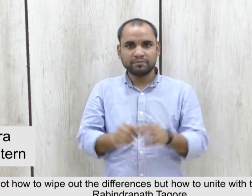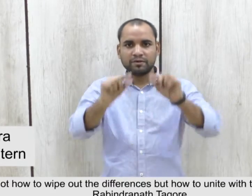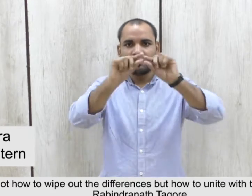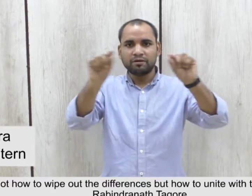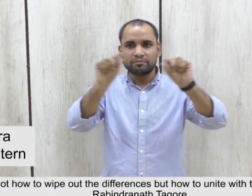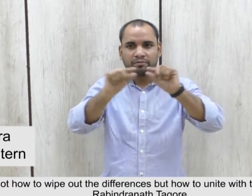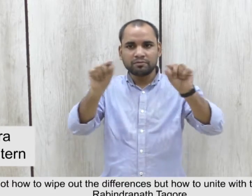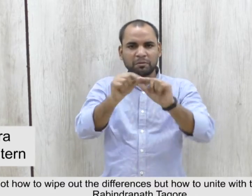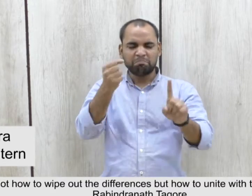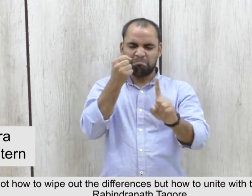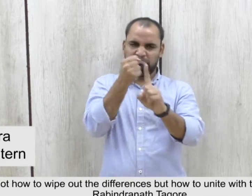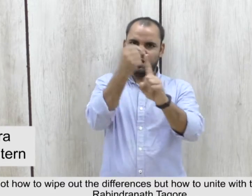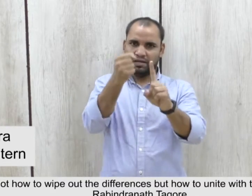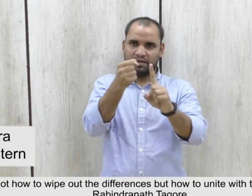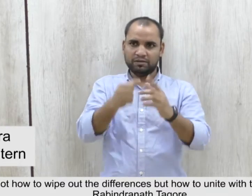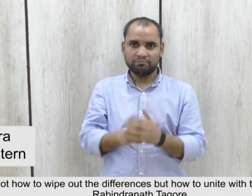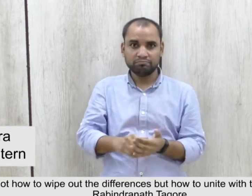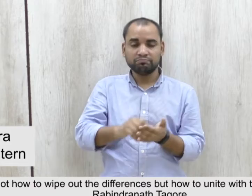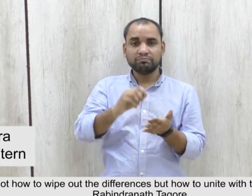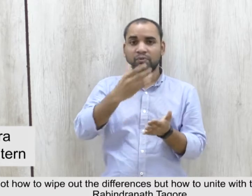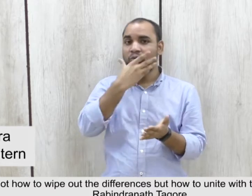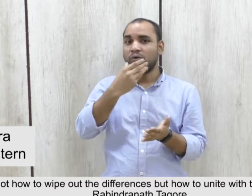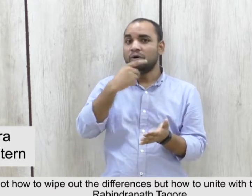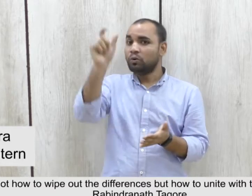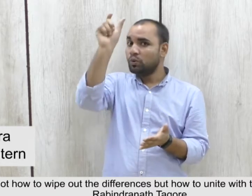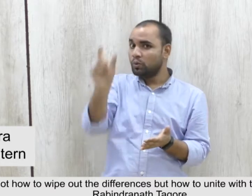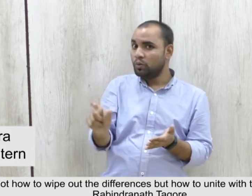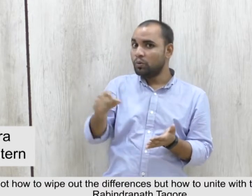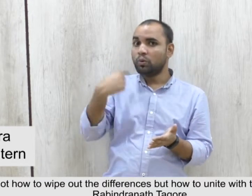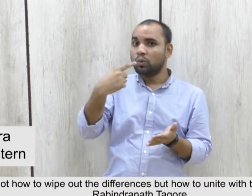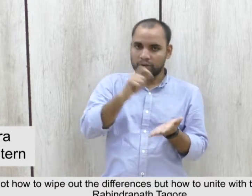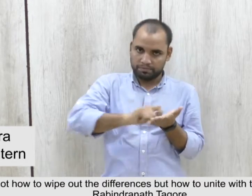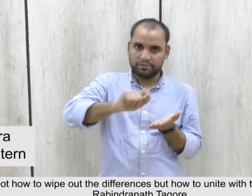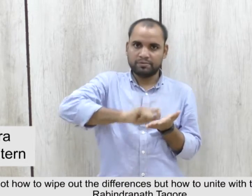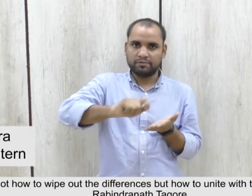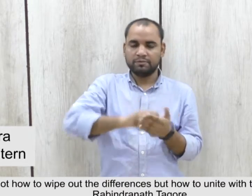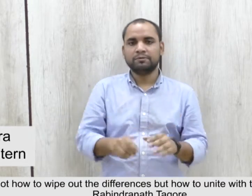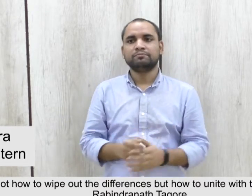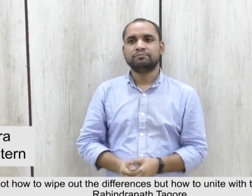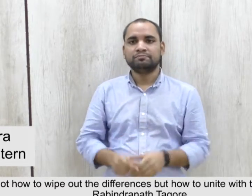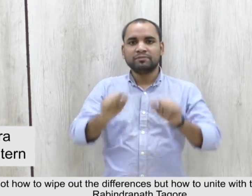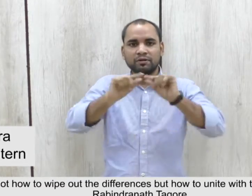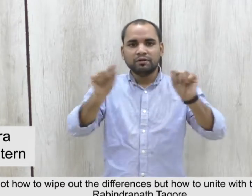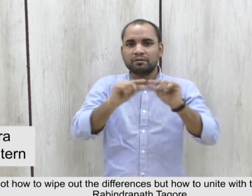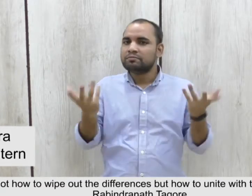The problem is not how to wipe out the differences, but how to unite with the differences